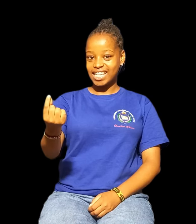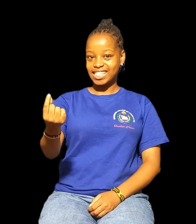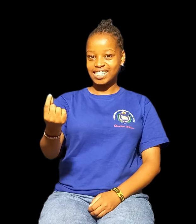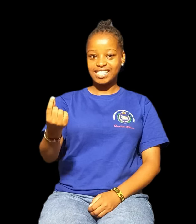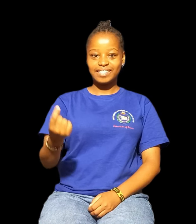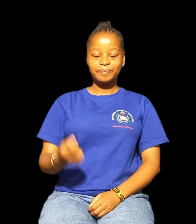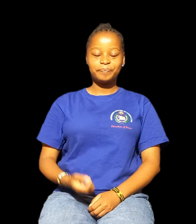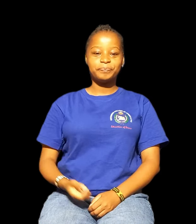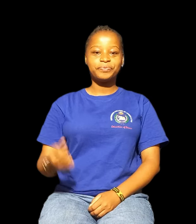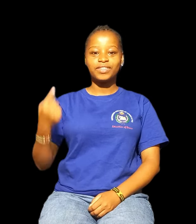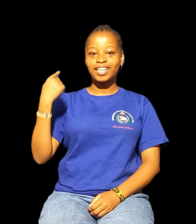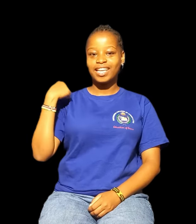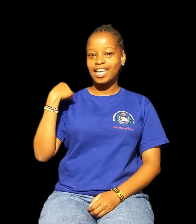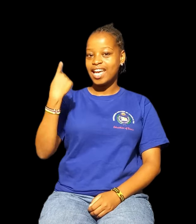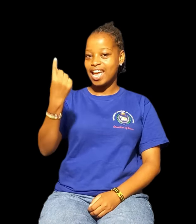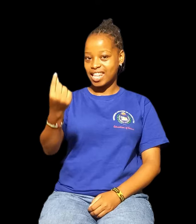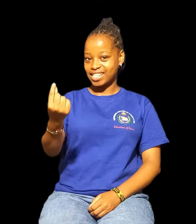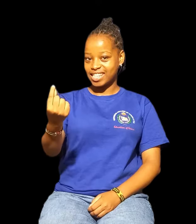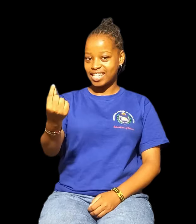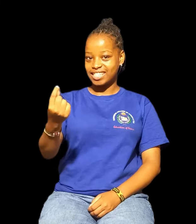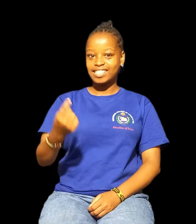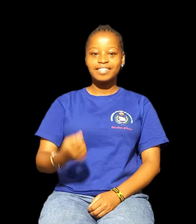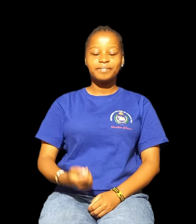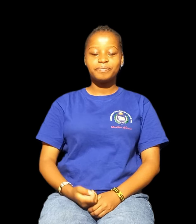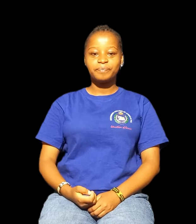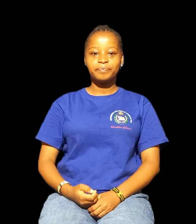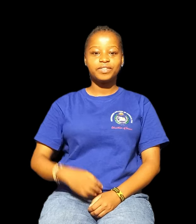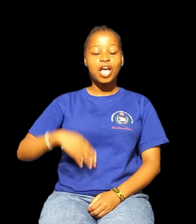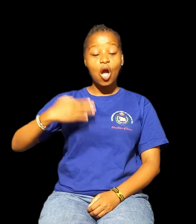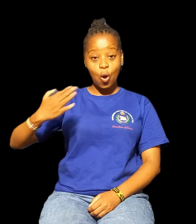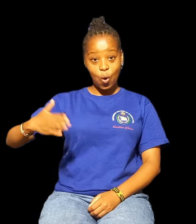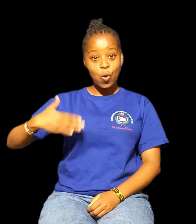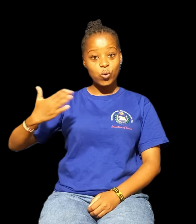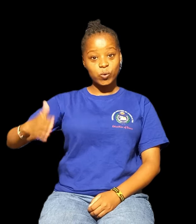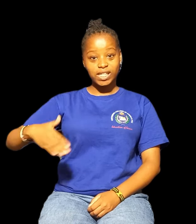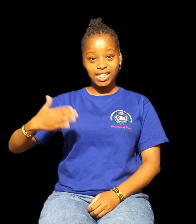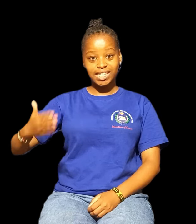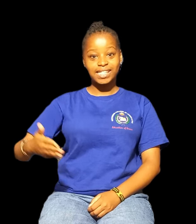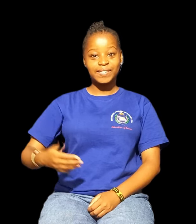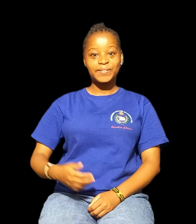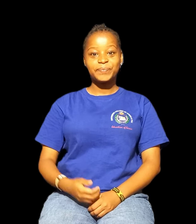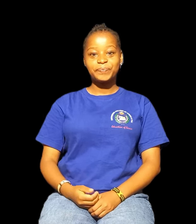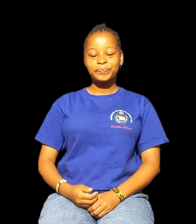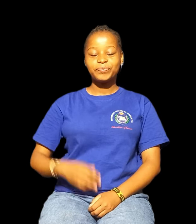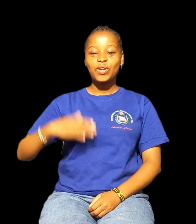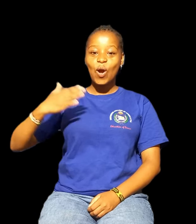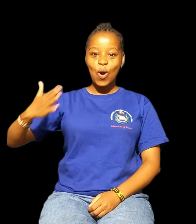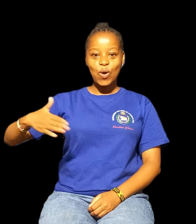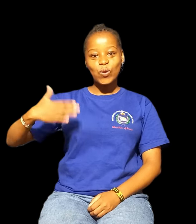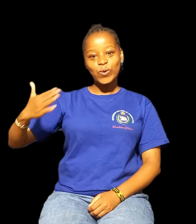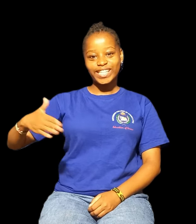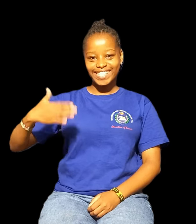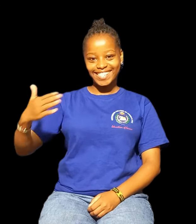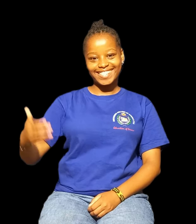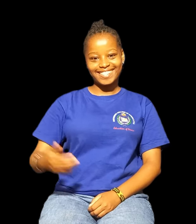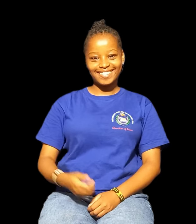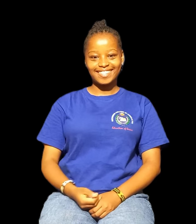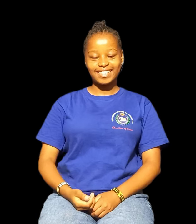Present Always Always Again